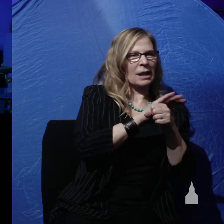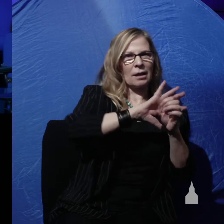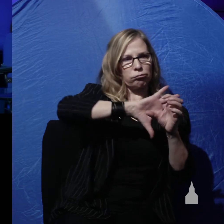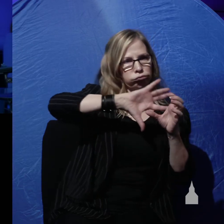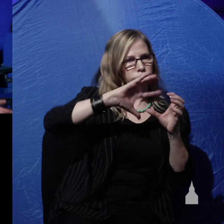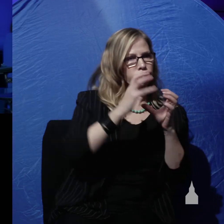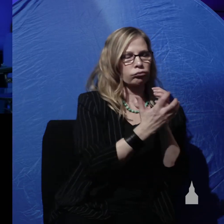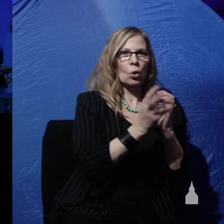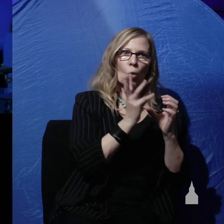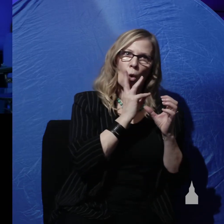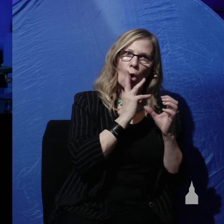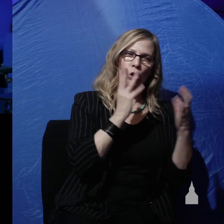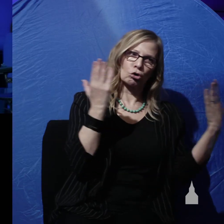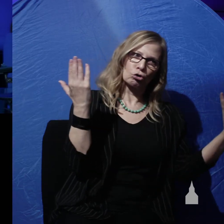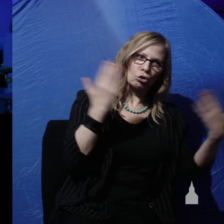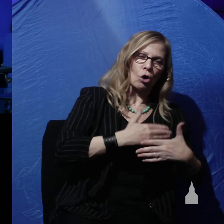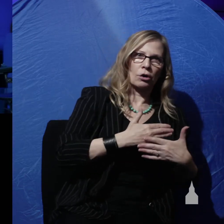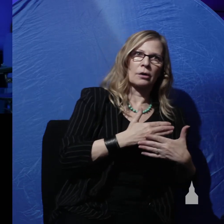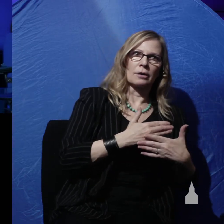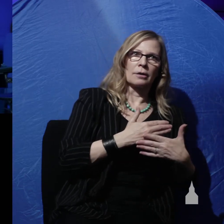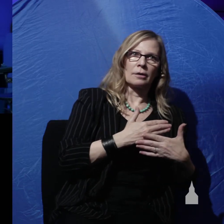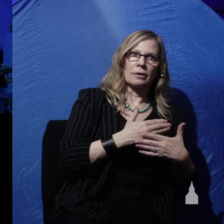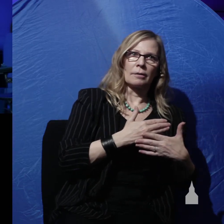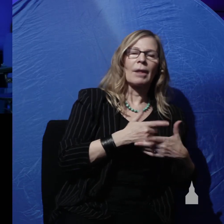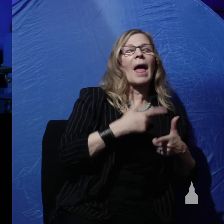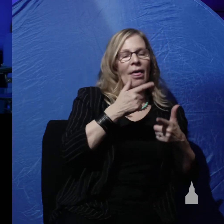water and darkness and then I created the light.